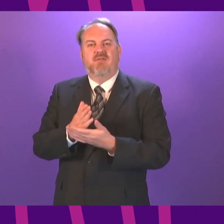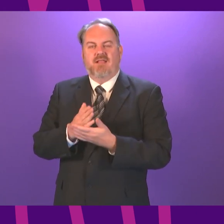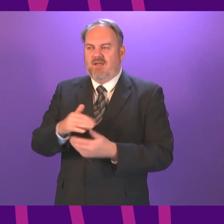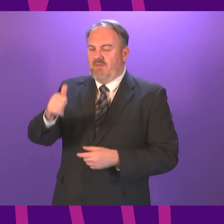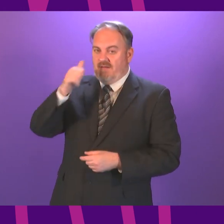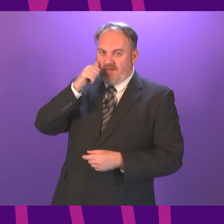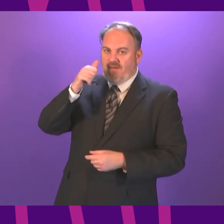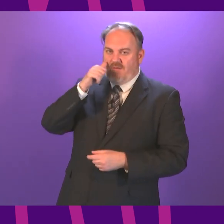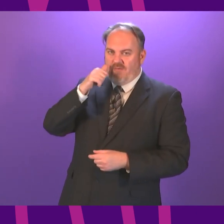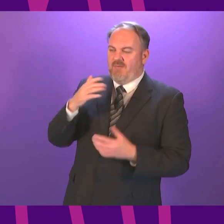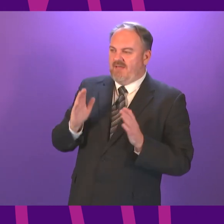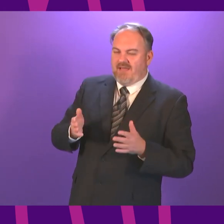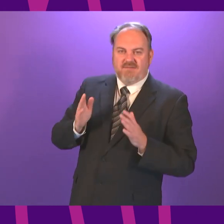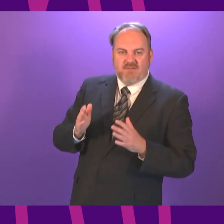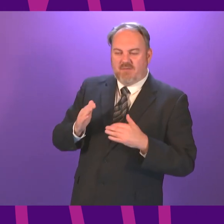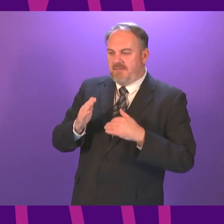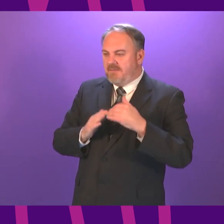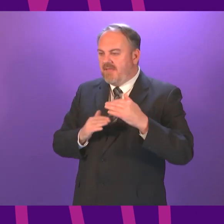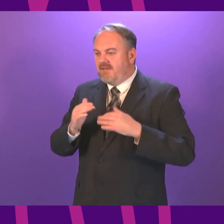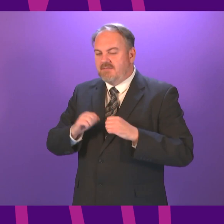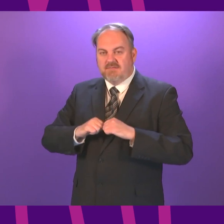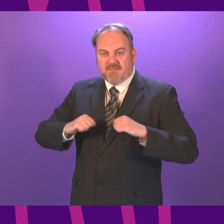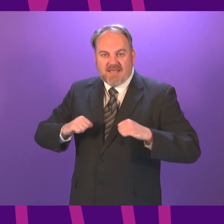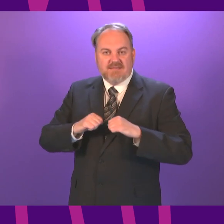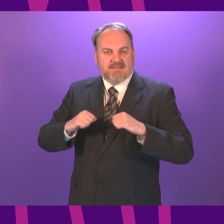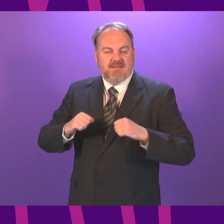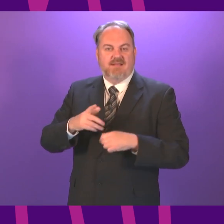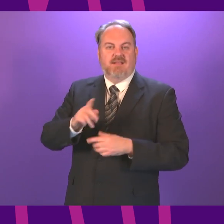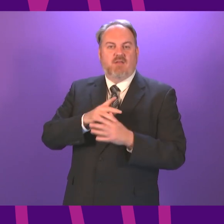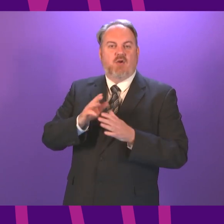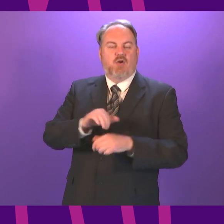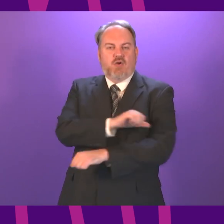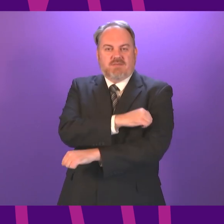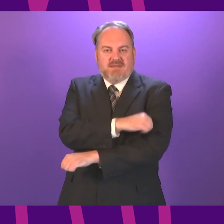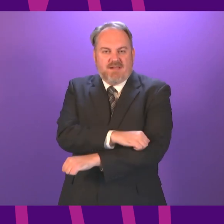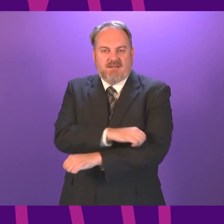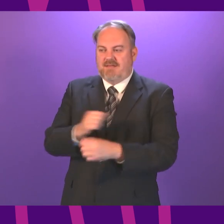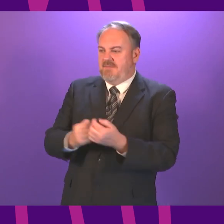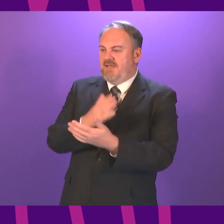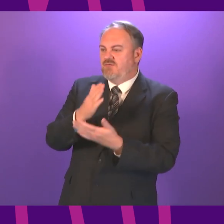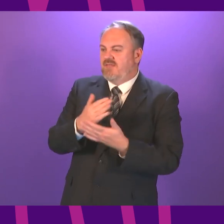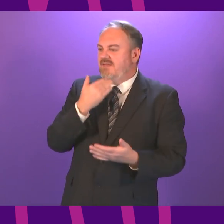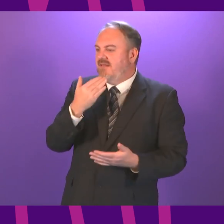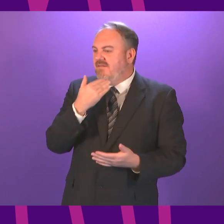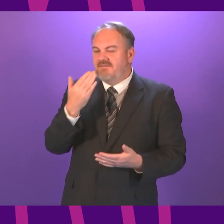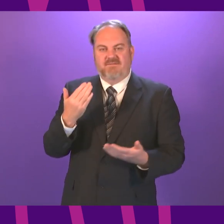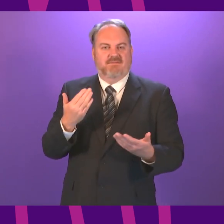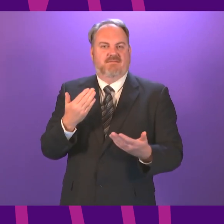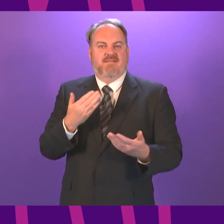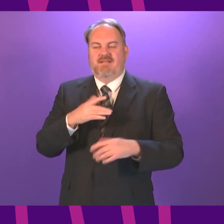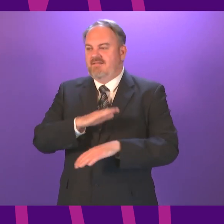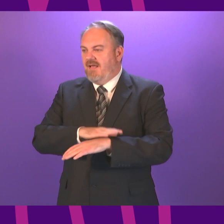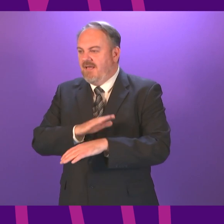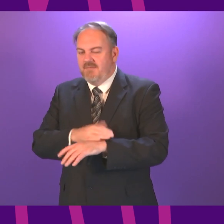it is partly about building capacity in our NHS and there are a range of plans underway to do that but it's also partly about